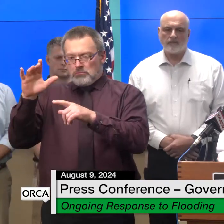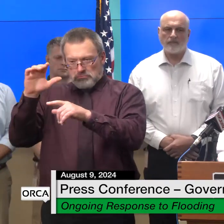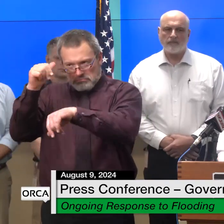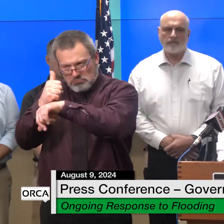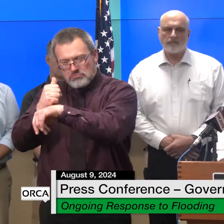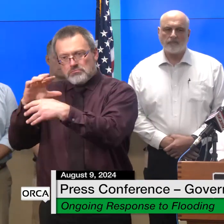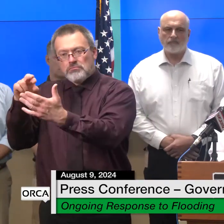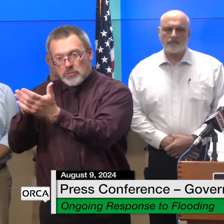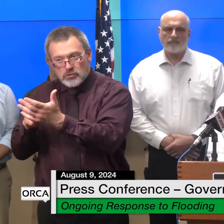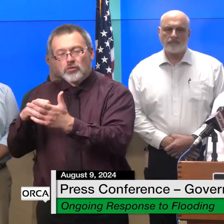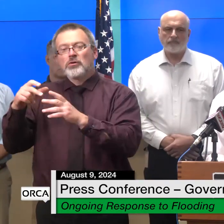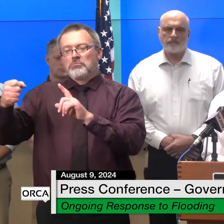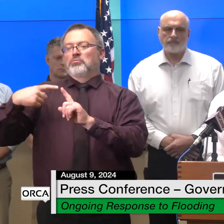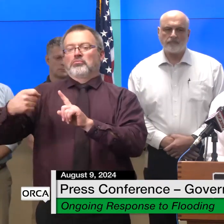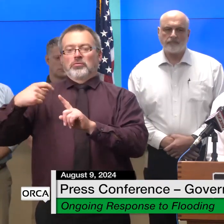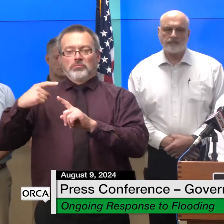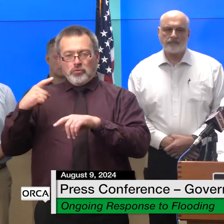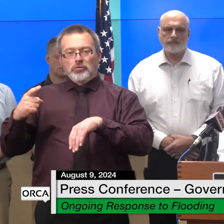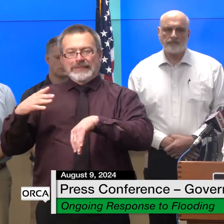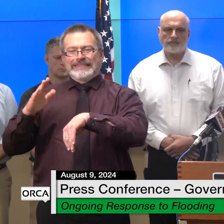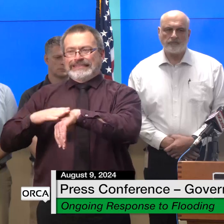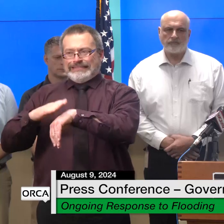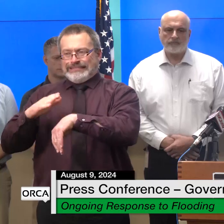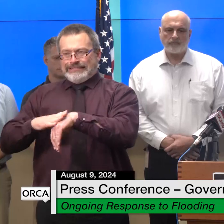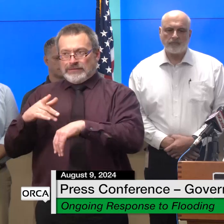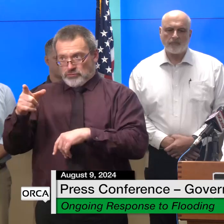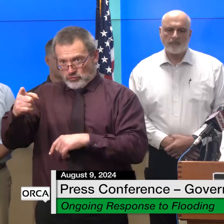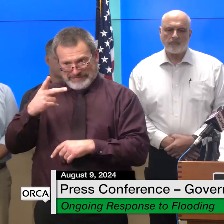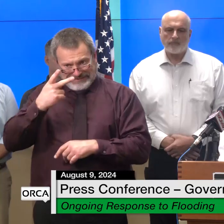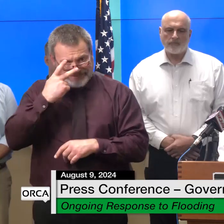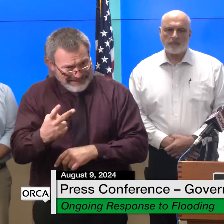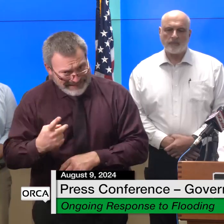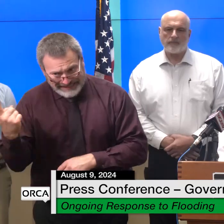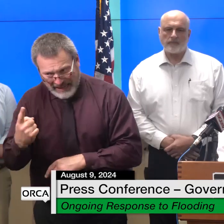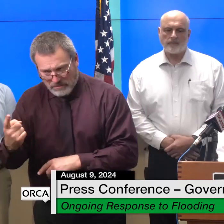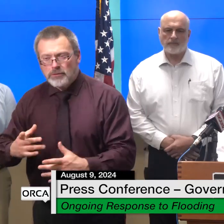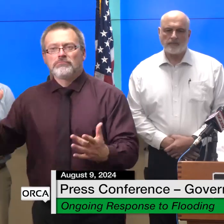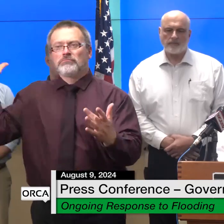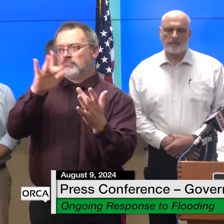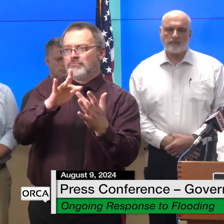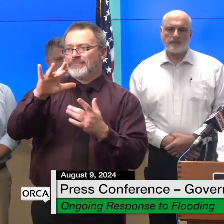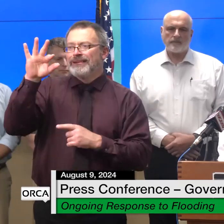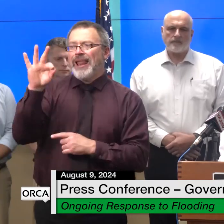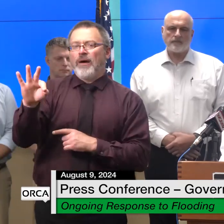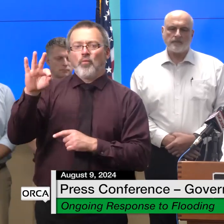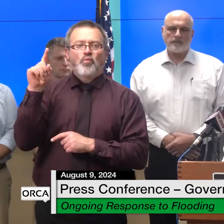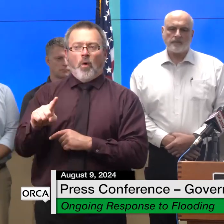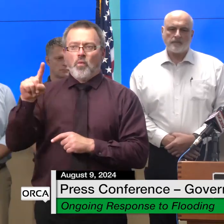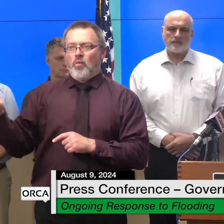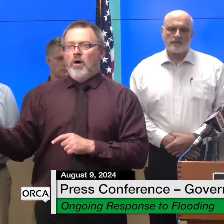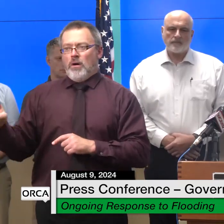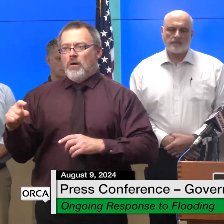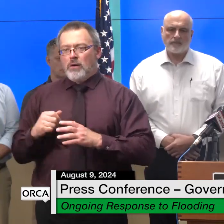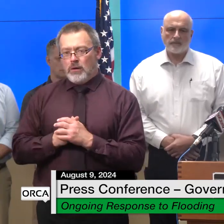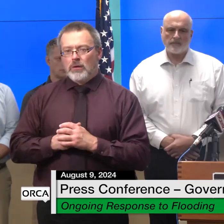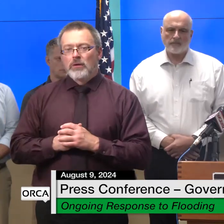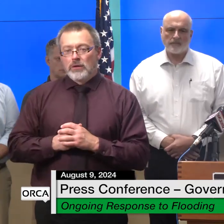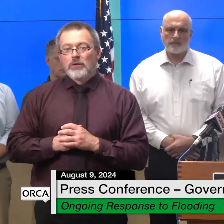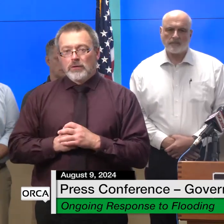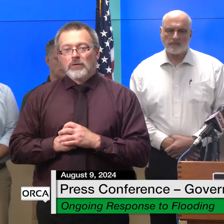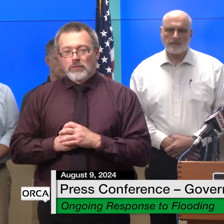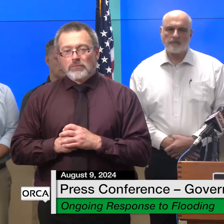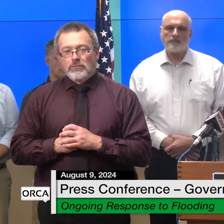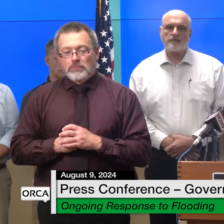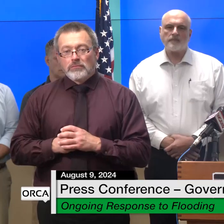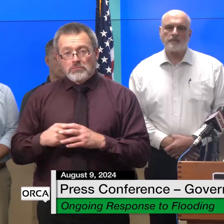over the last few weeks I've been visiting flooded communities inspecting damage and talking with those